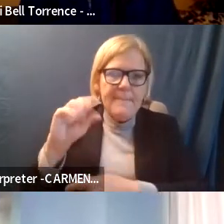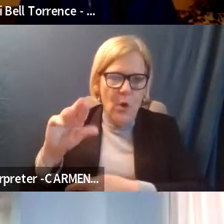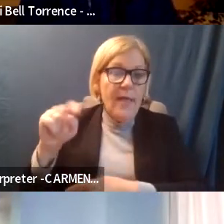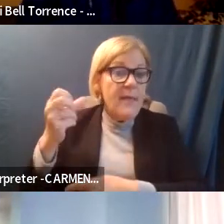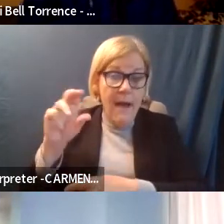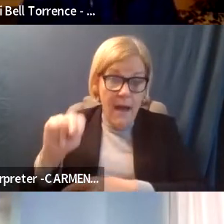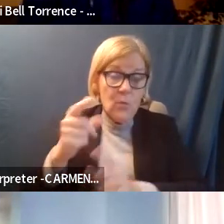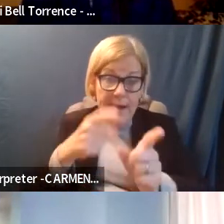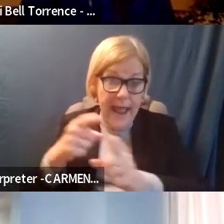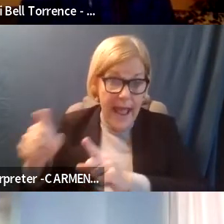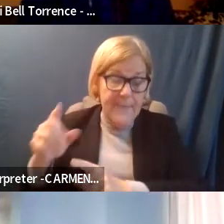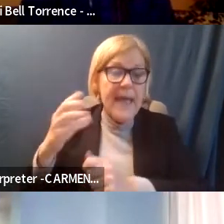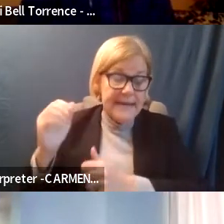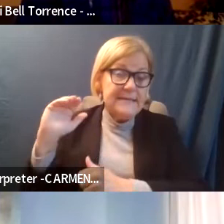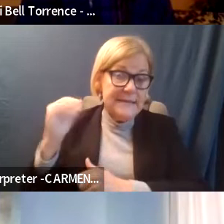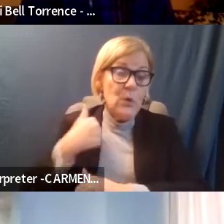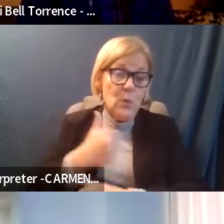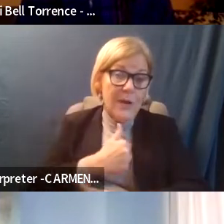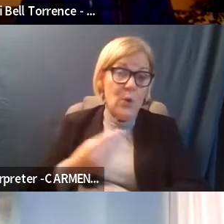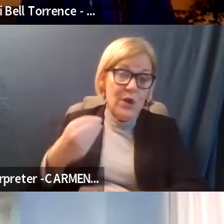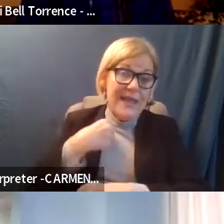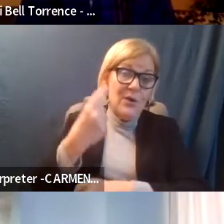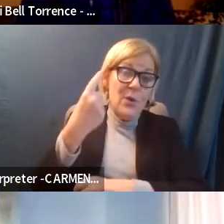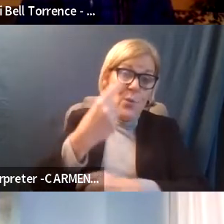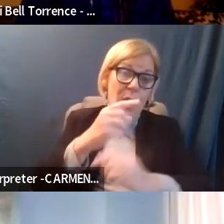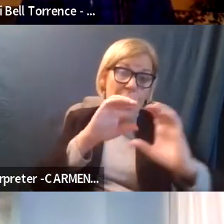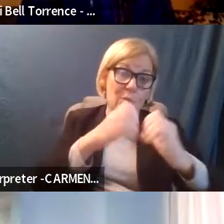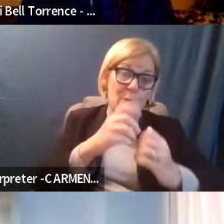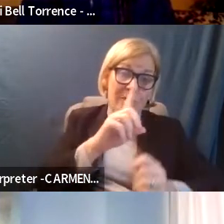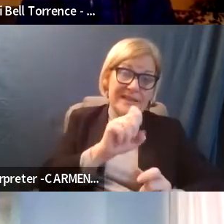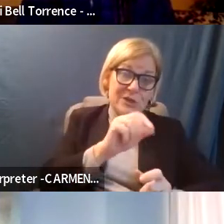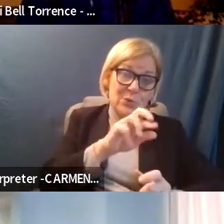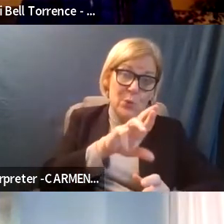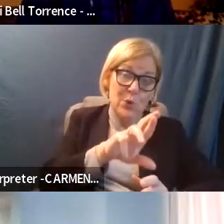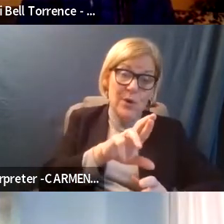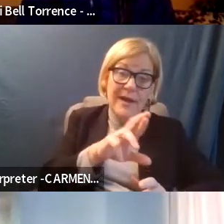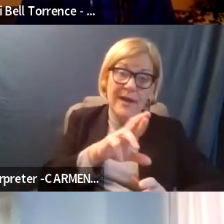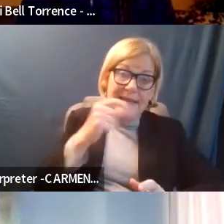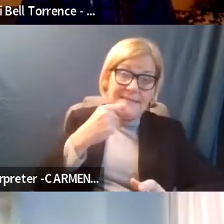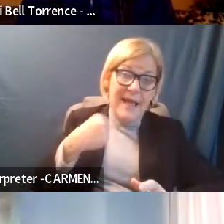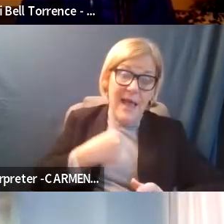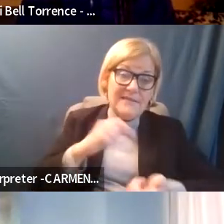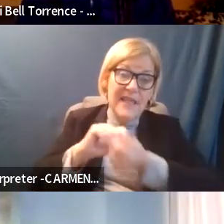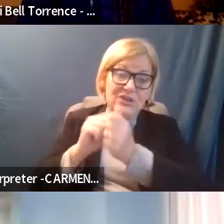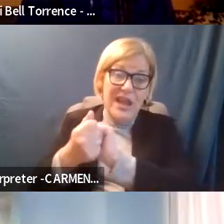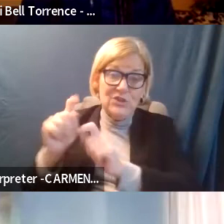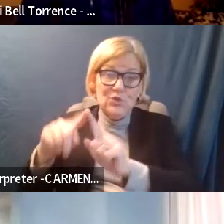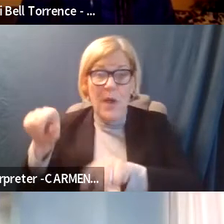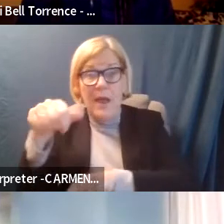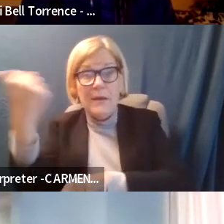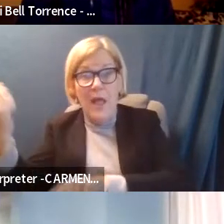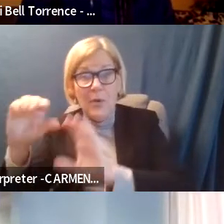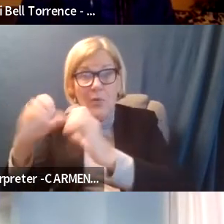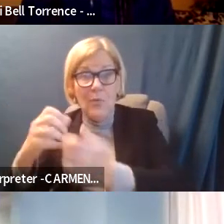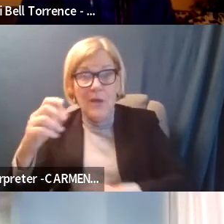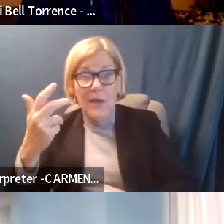happened. And it turns out that we were given one set of detours. And then without telling us they changed it to another